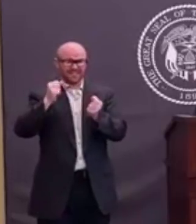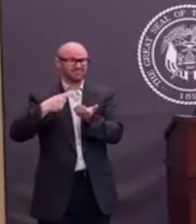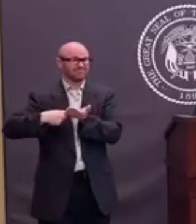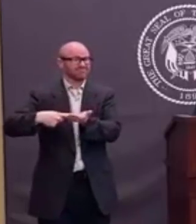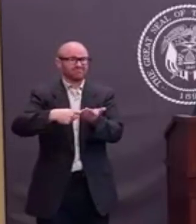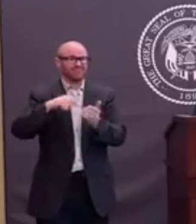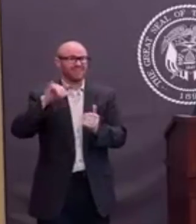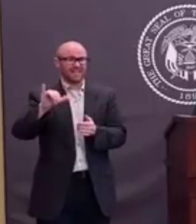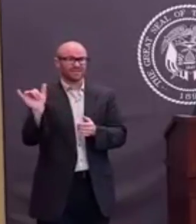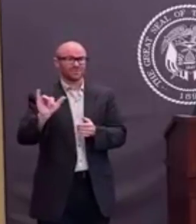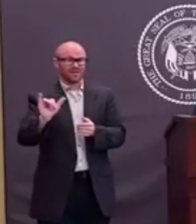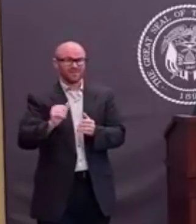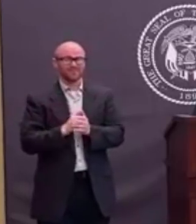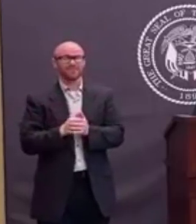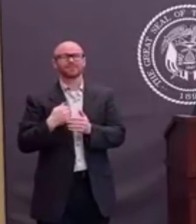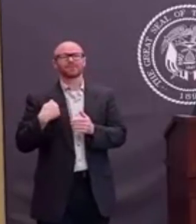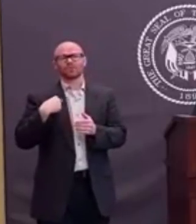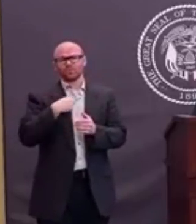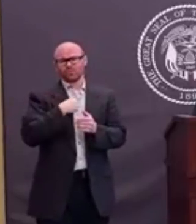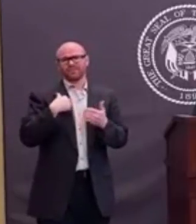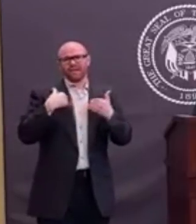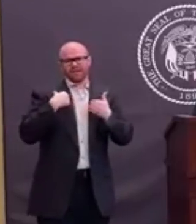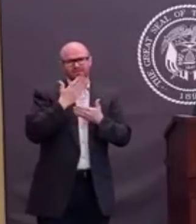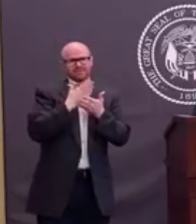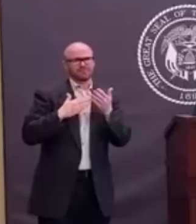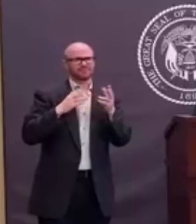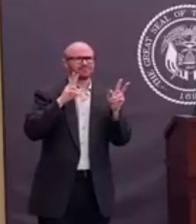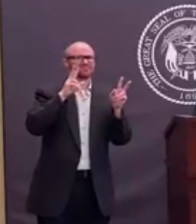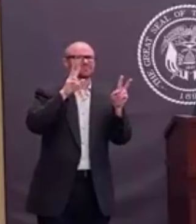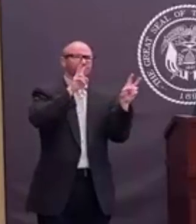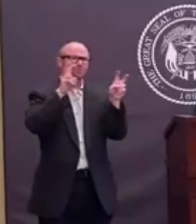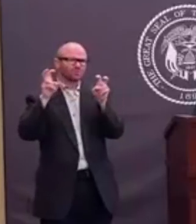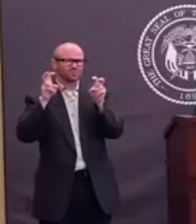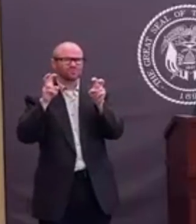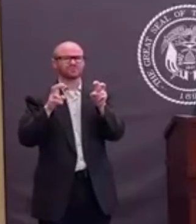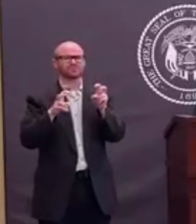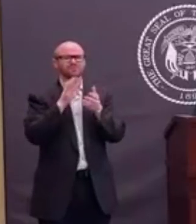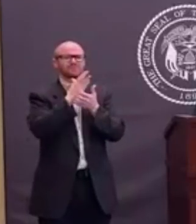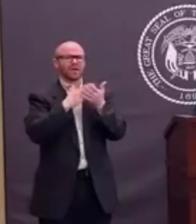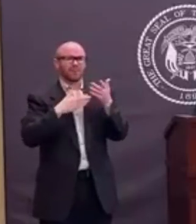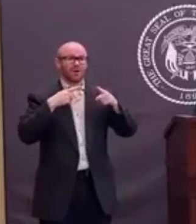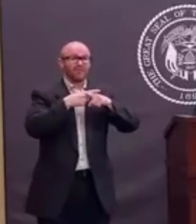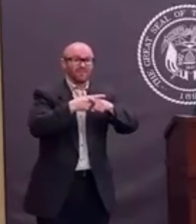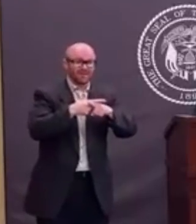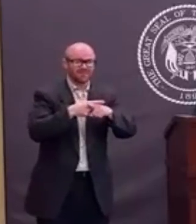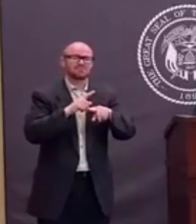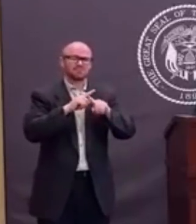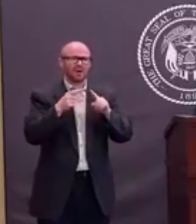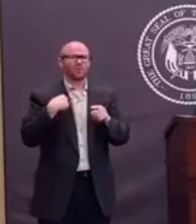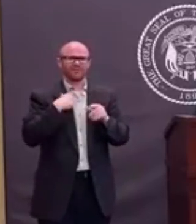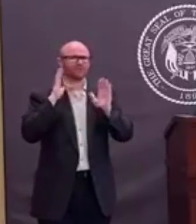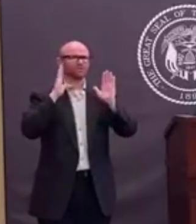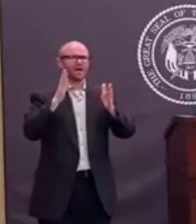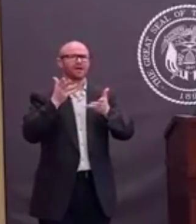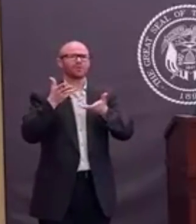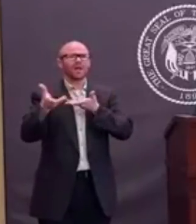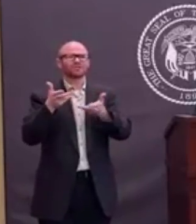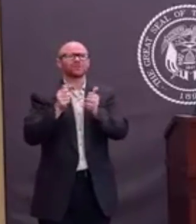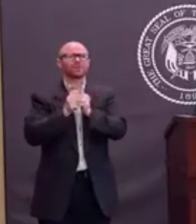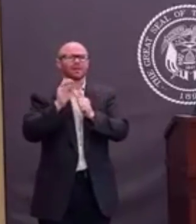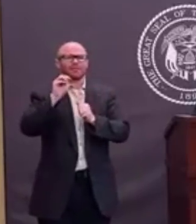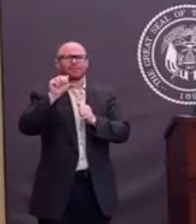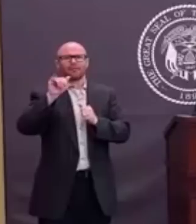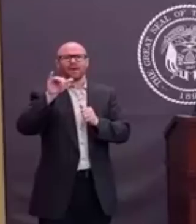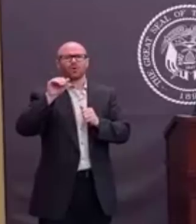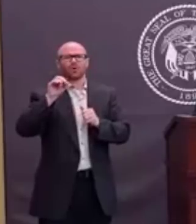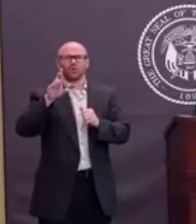address, we've talked. We had conversations with both mayors and we have a good relationship there. And I think we're